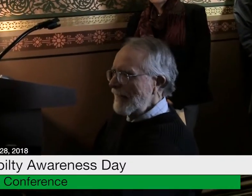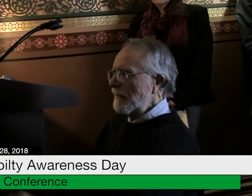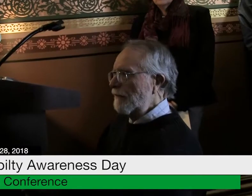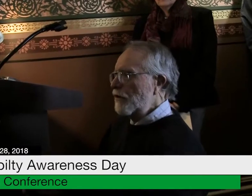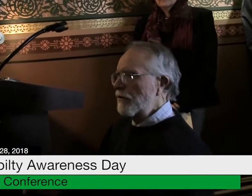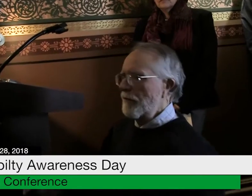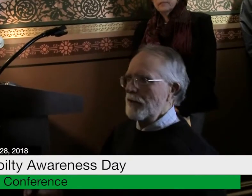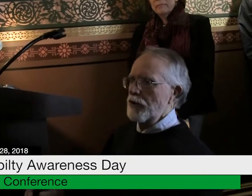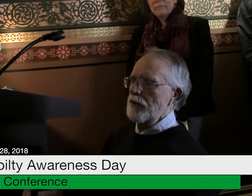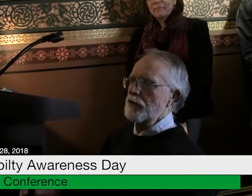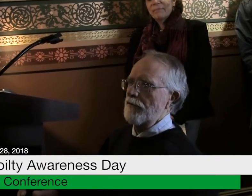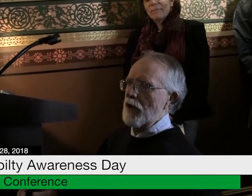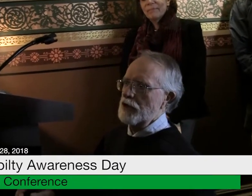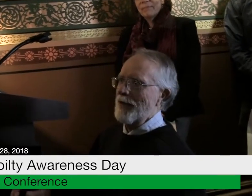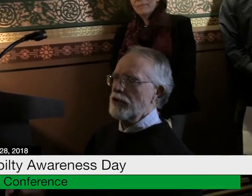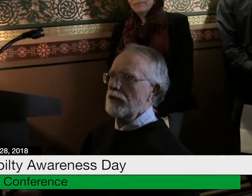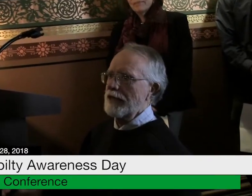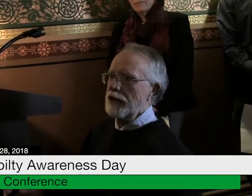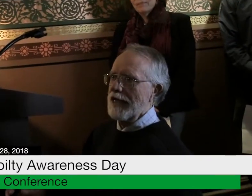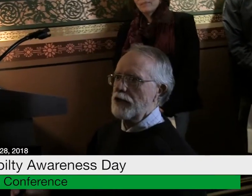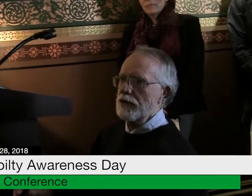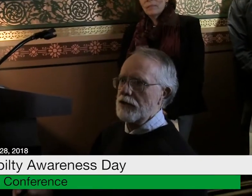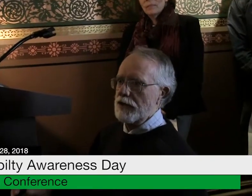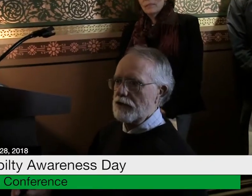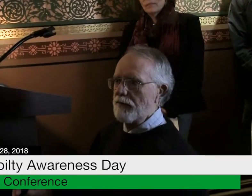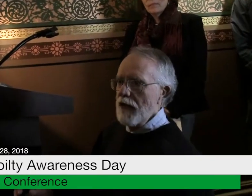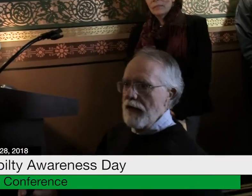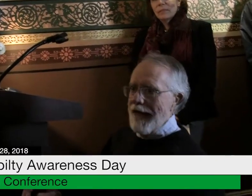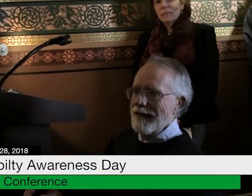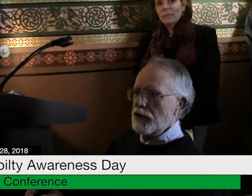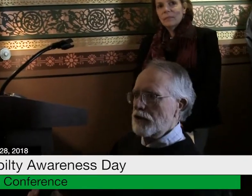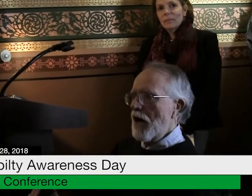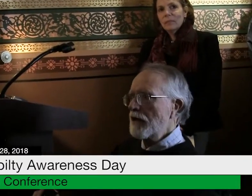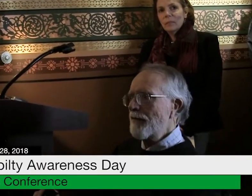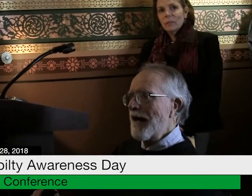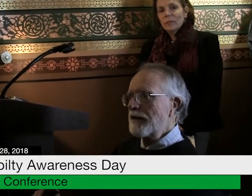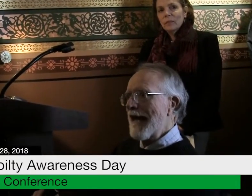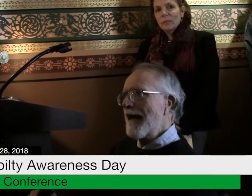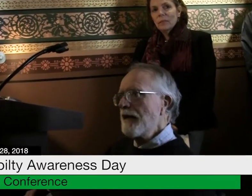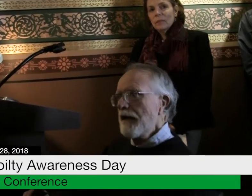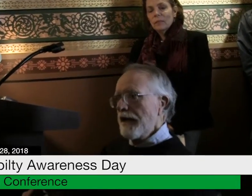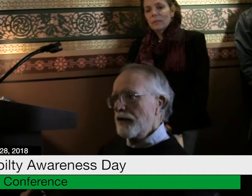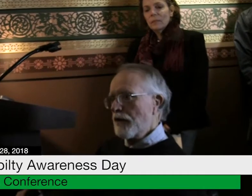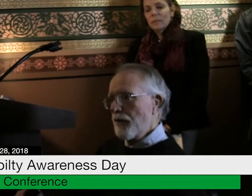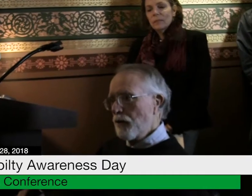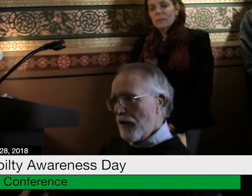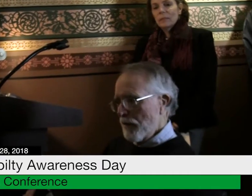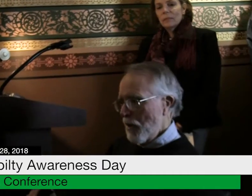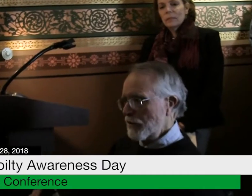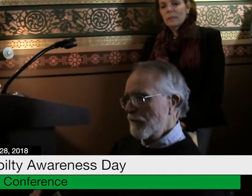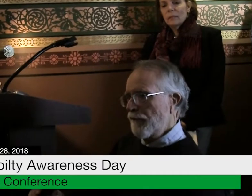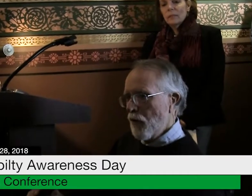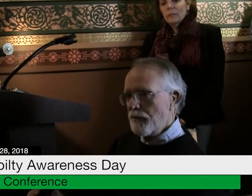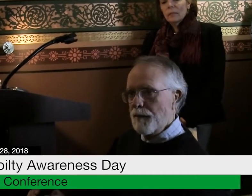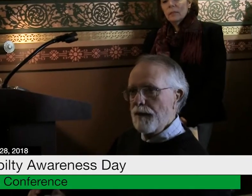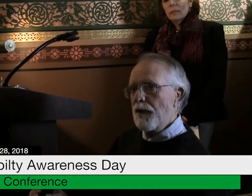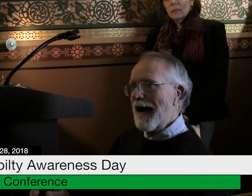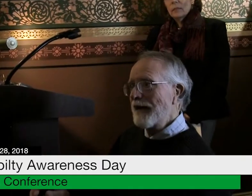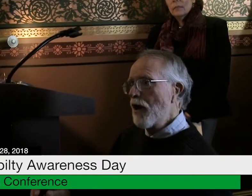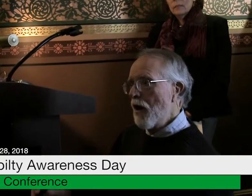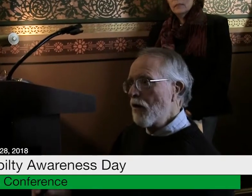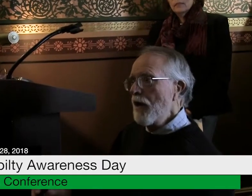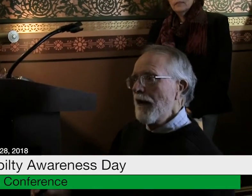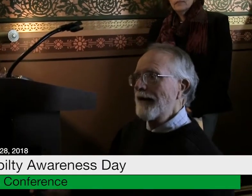glimmer of negative to them in terms of our special education system. And to talk about that is going to be one of the most informed